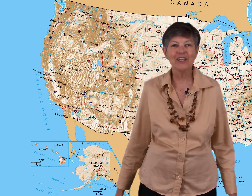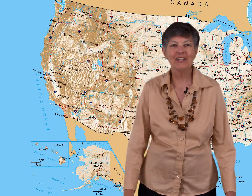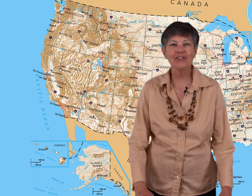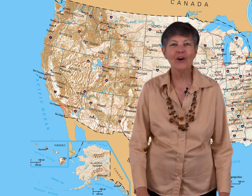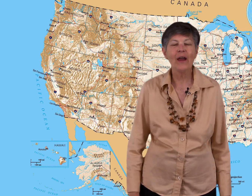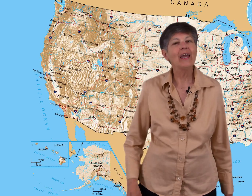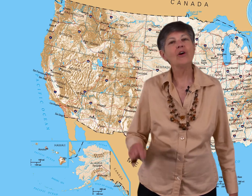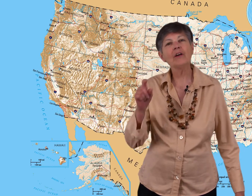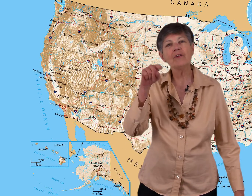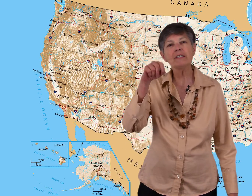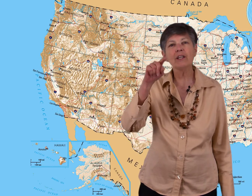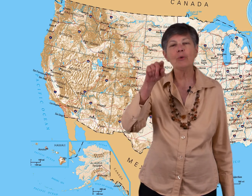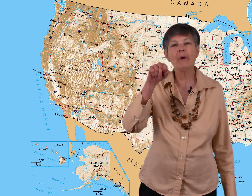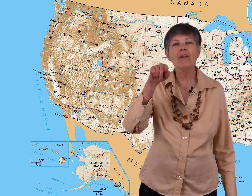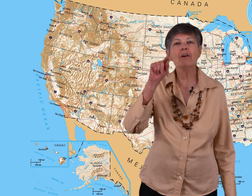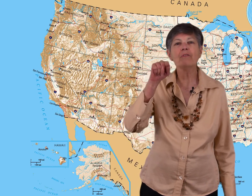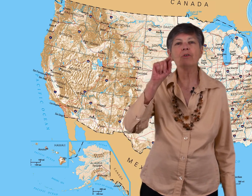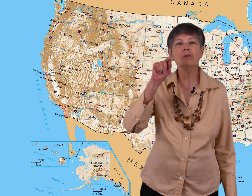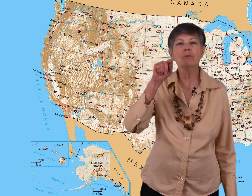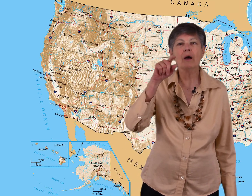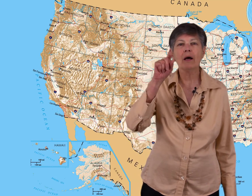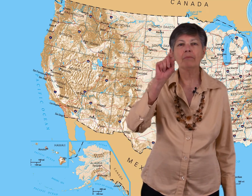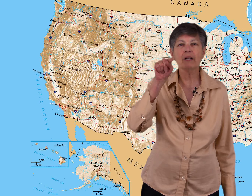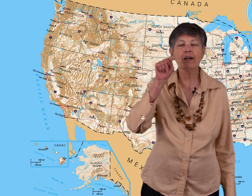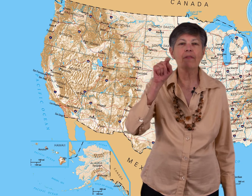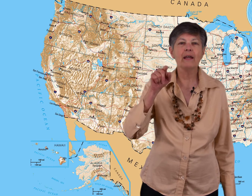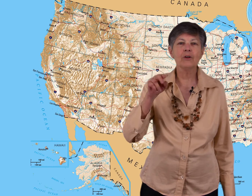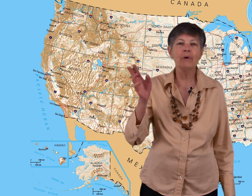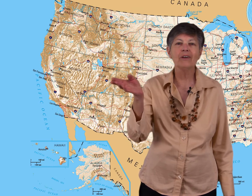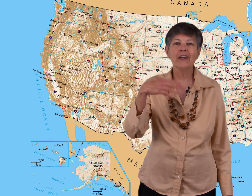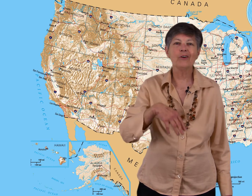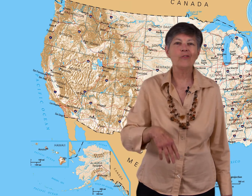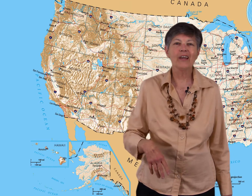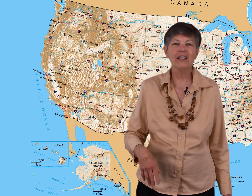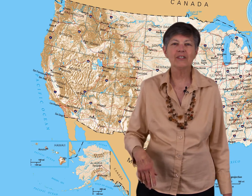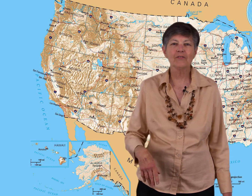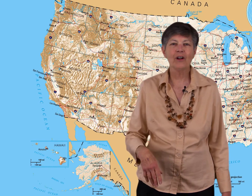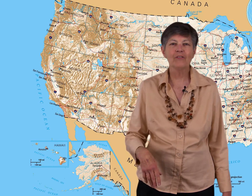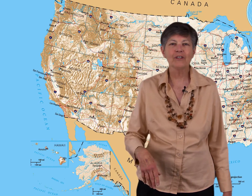done so. know, and if there's a little bell there, if you click on that little bell, you'll get notifications of all of our